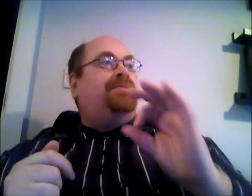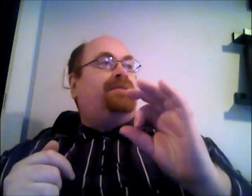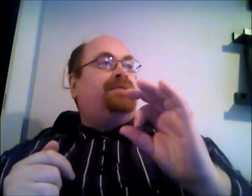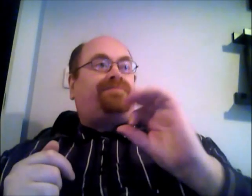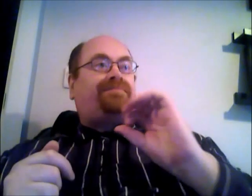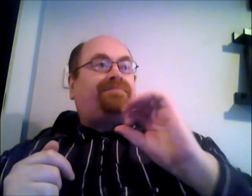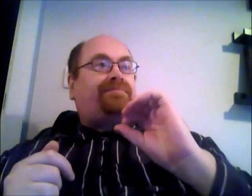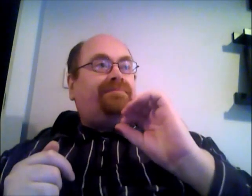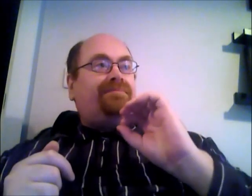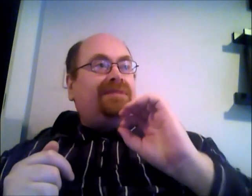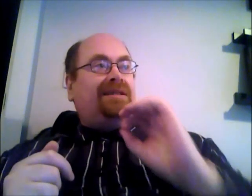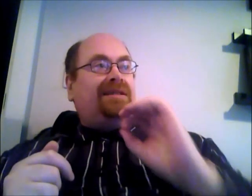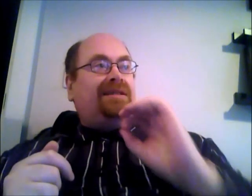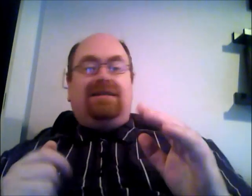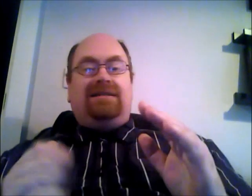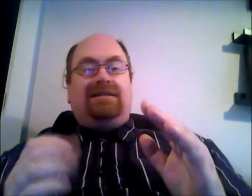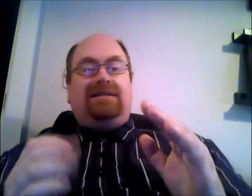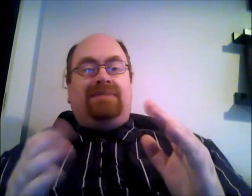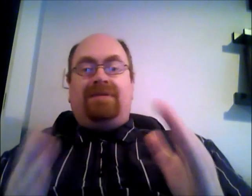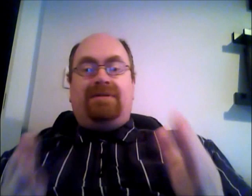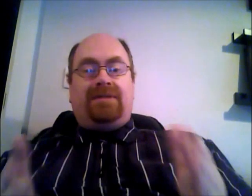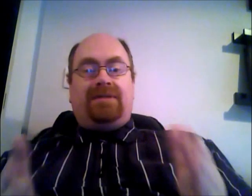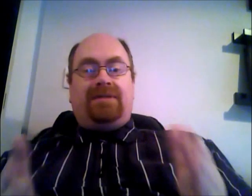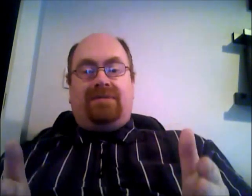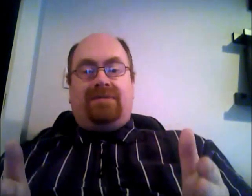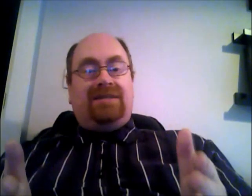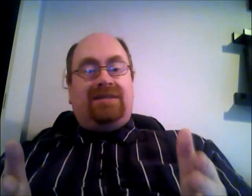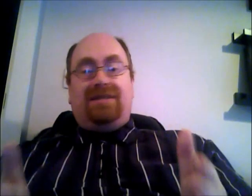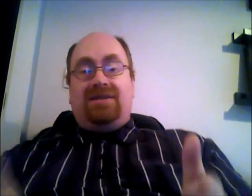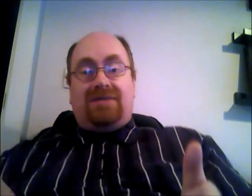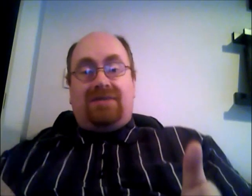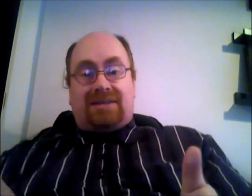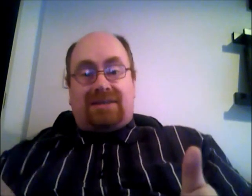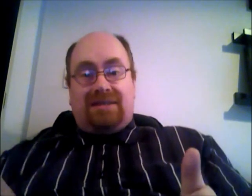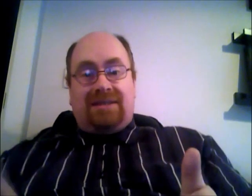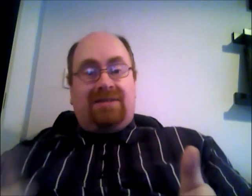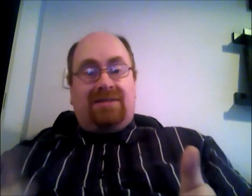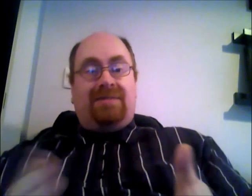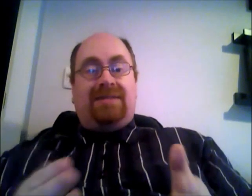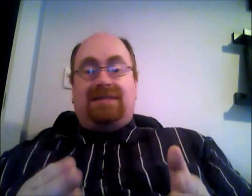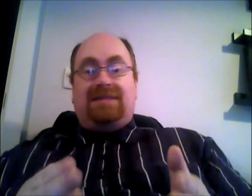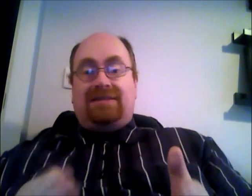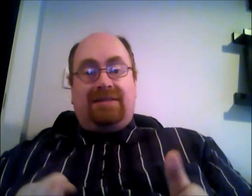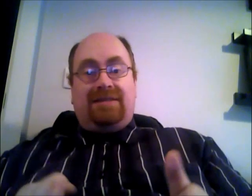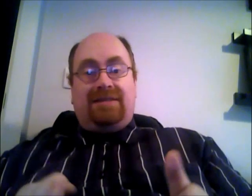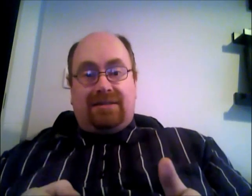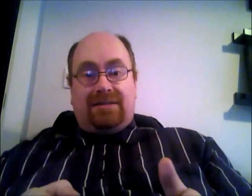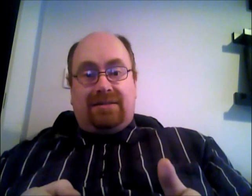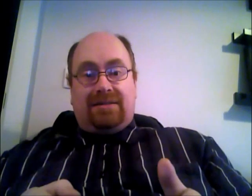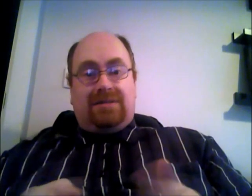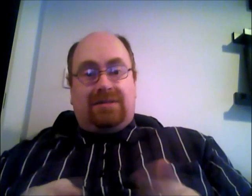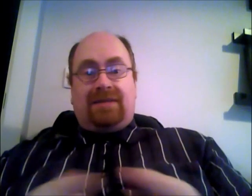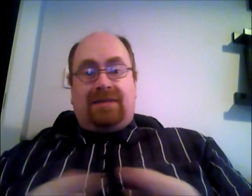they're people are going be watching their wallets they're going to notice and they're going to basically start screaming so it's not going to happen